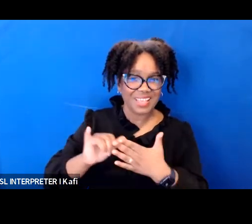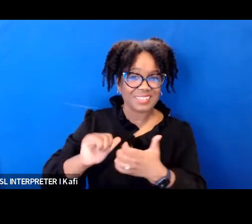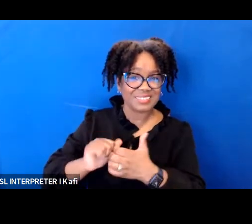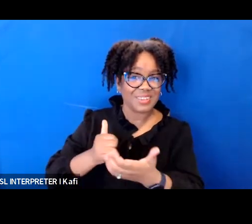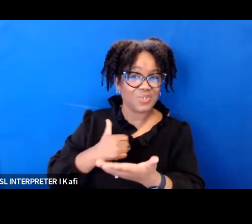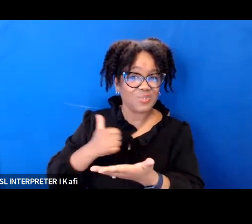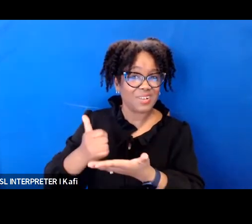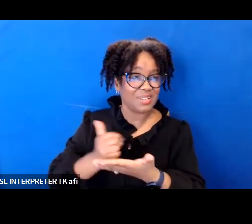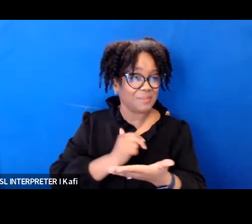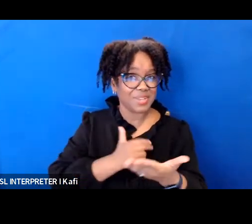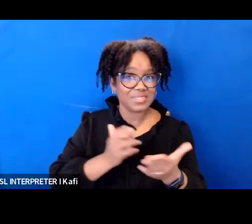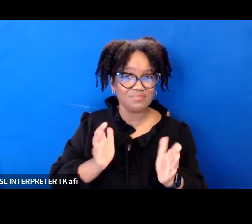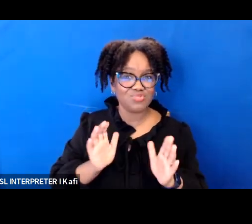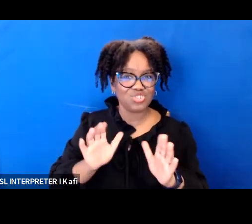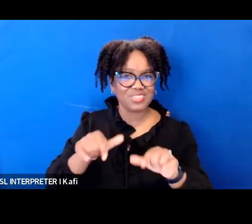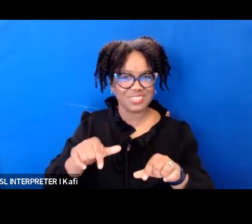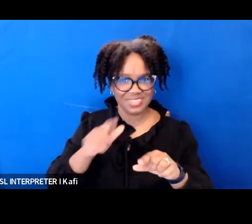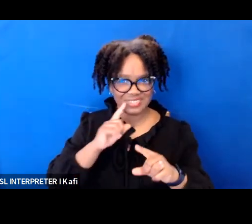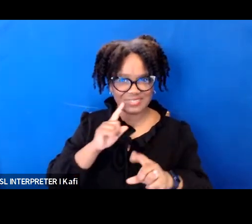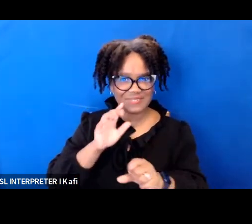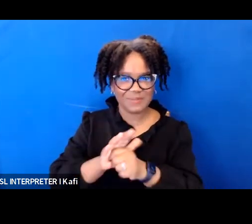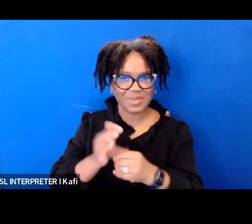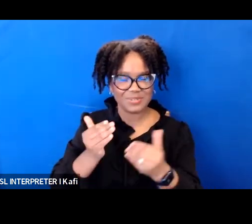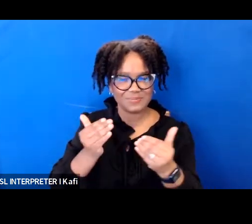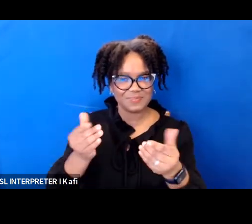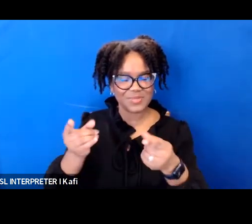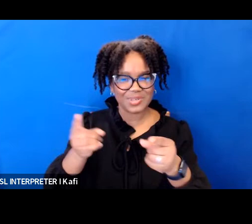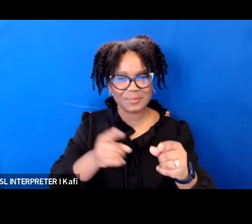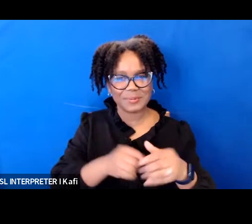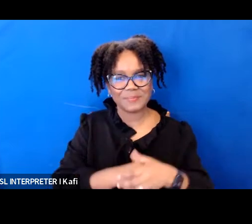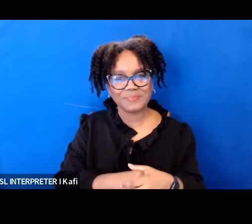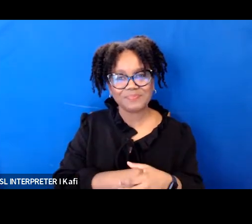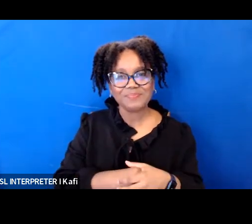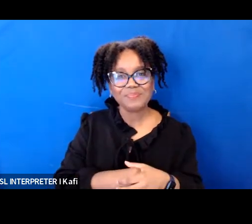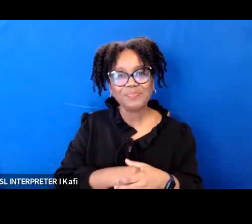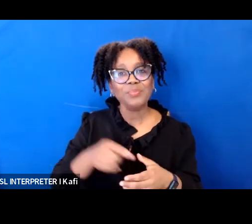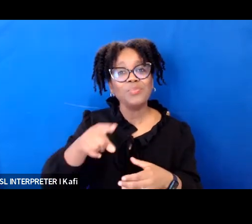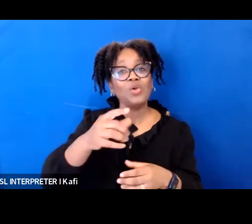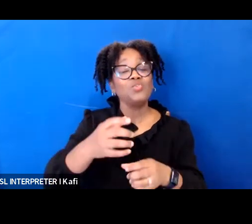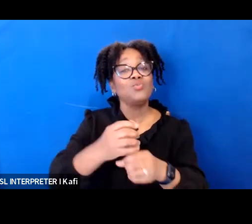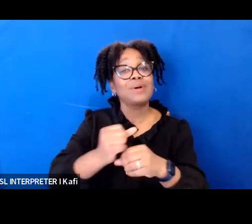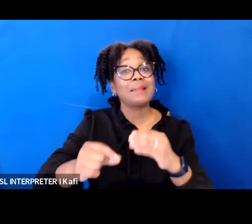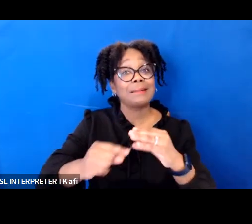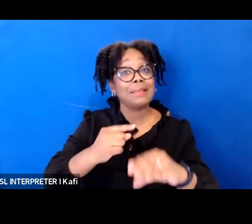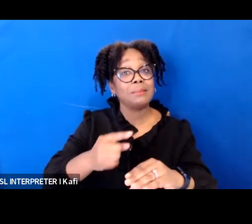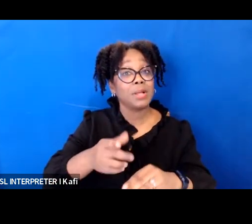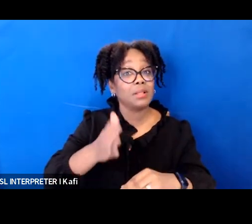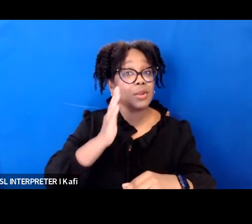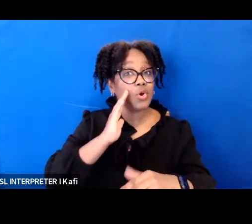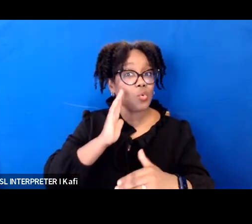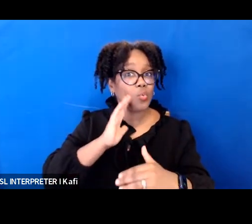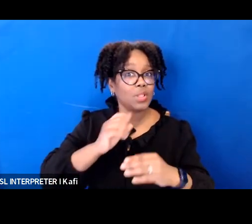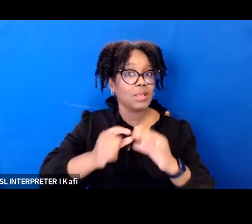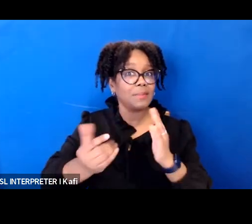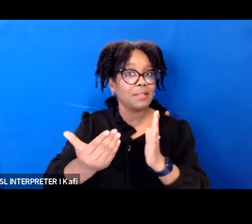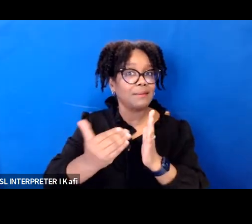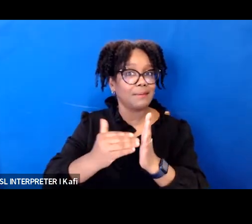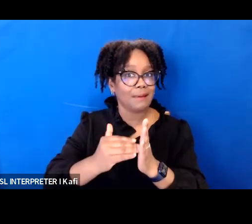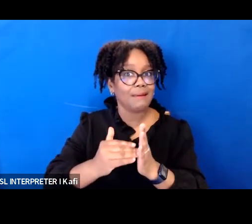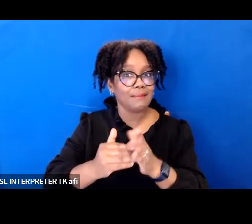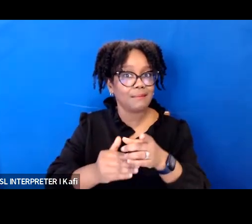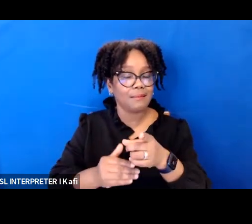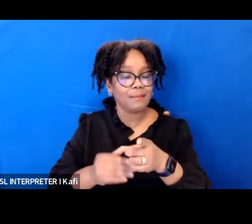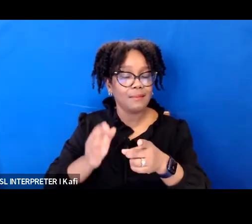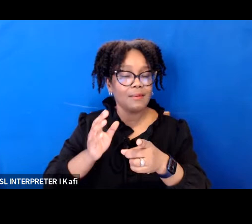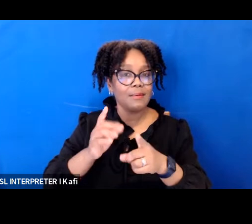through email and i'm sure that'll be more that'll follow on how to reach out to your representatives because we all need